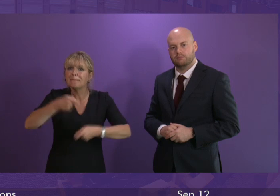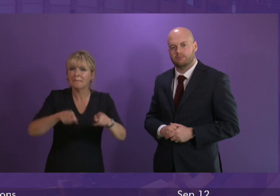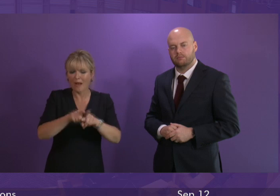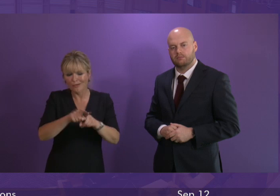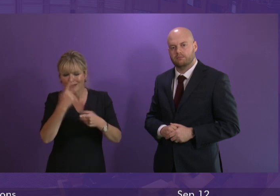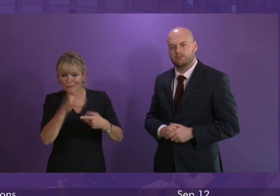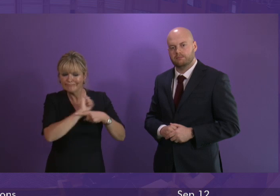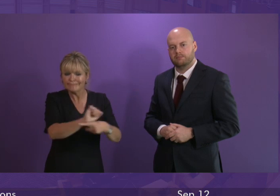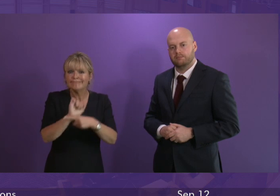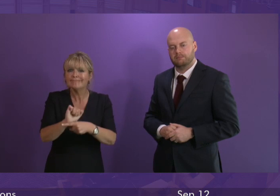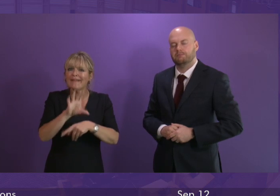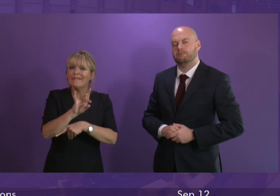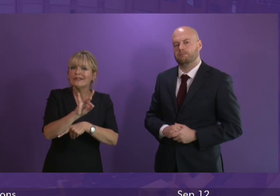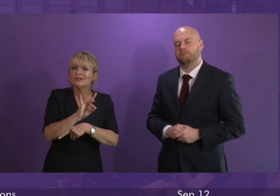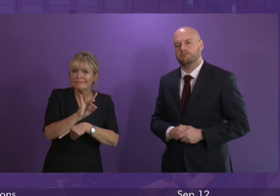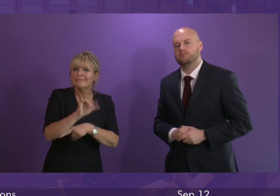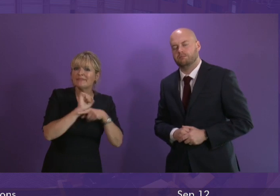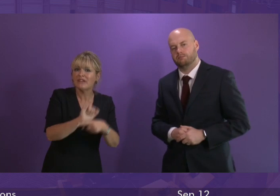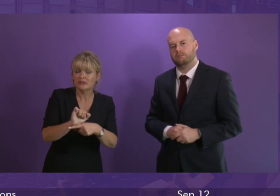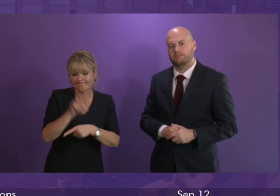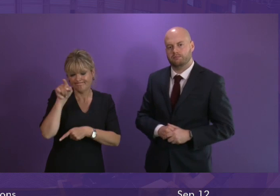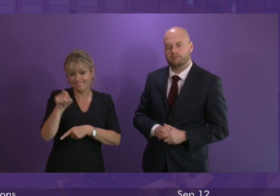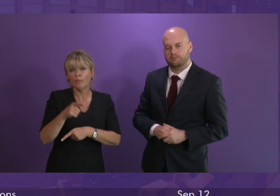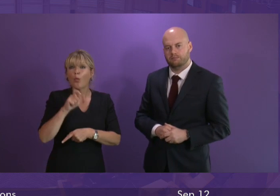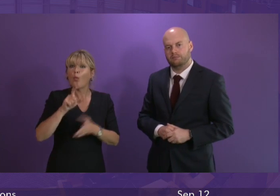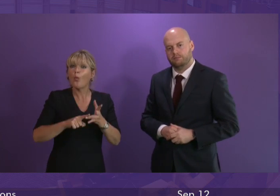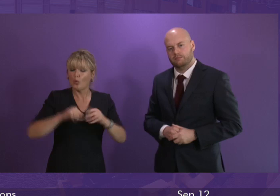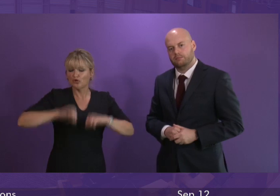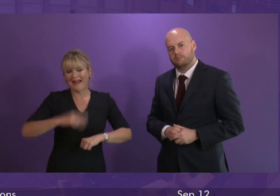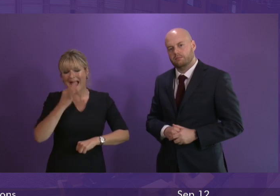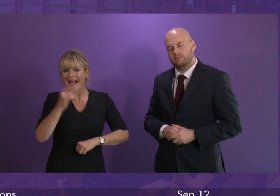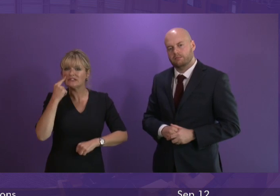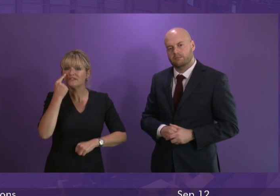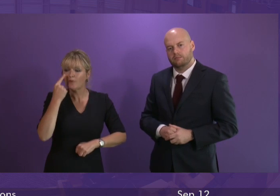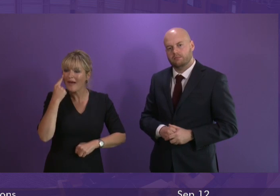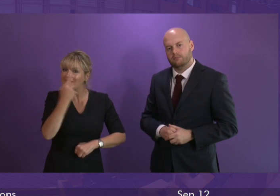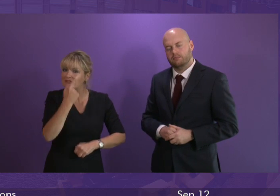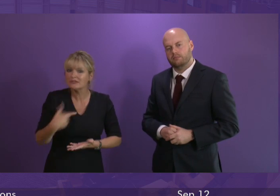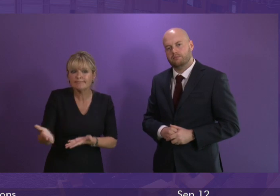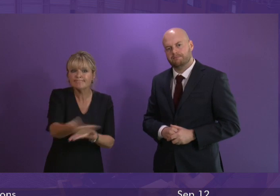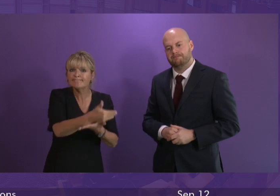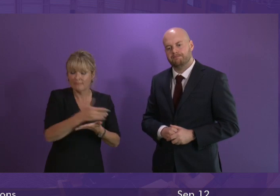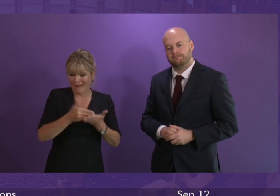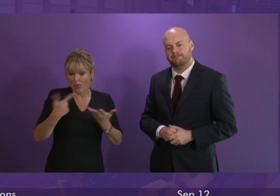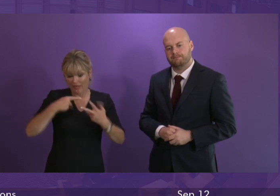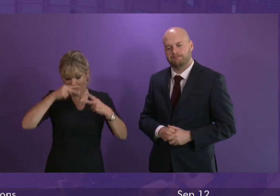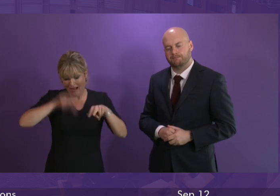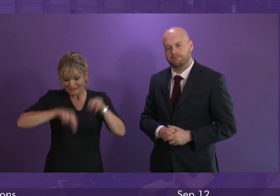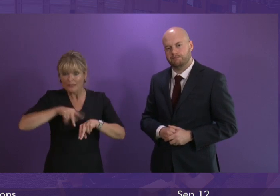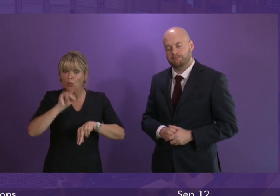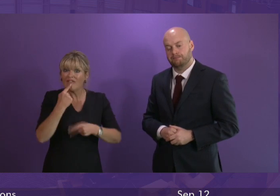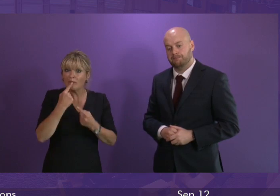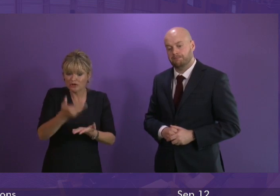infection prevention at the co-chairs of that review made a call for evidence in June and are currently assessing what has been received so far